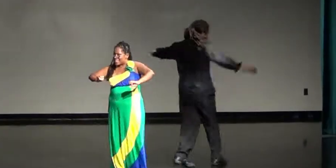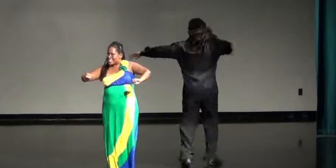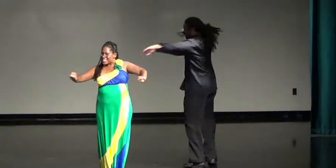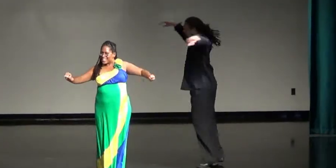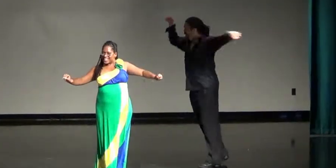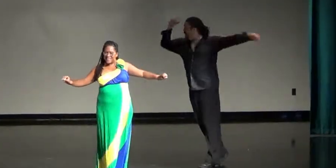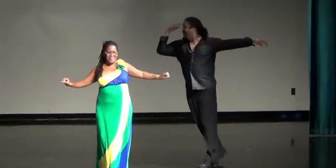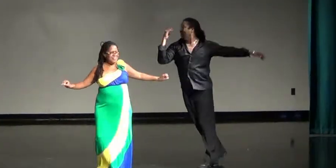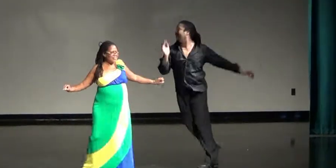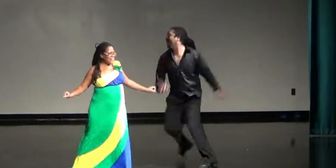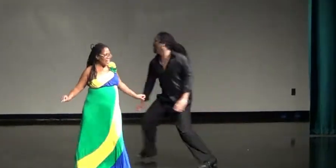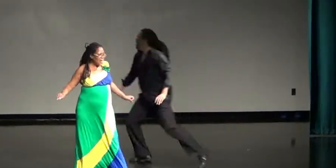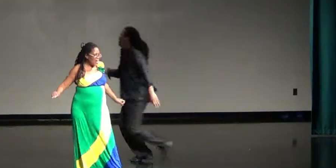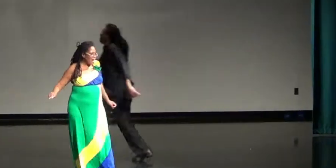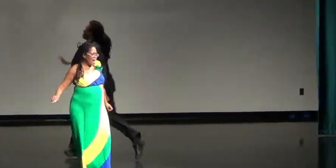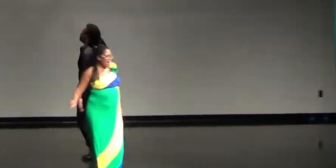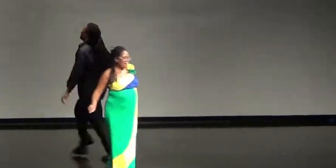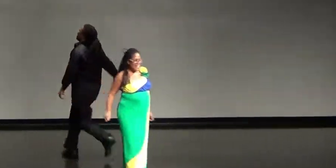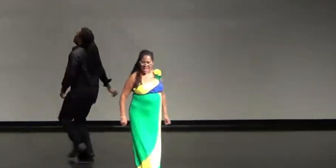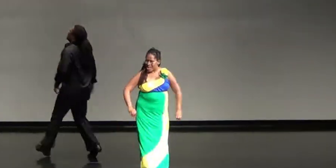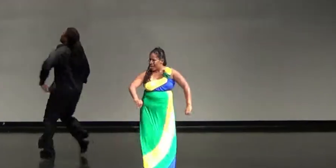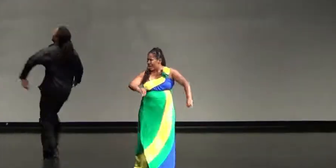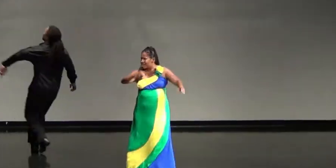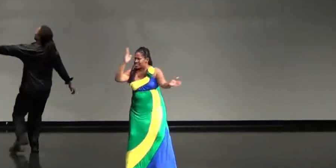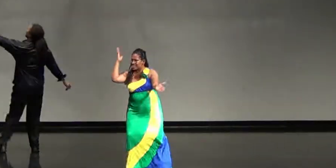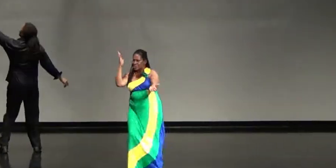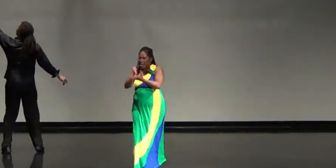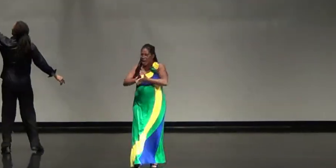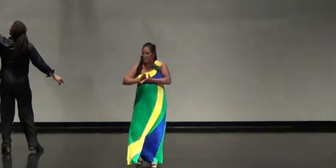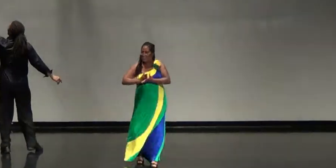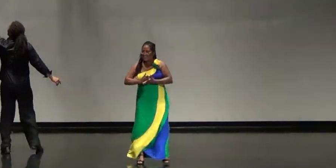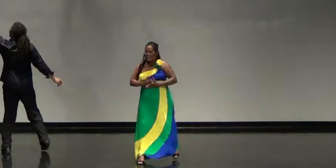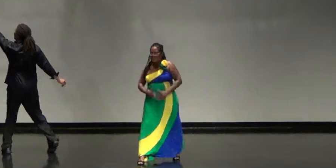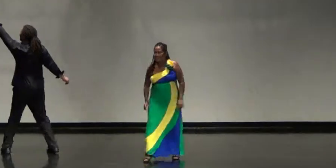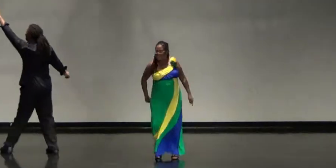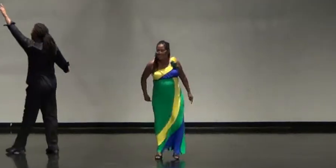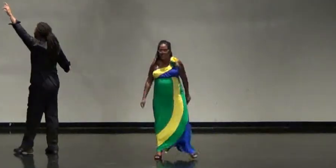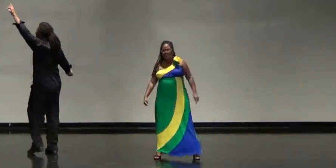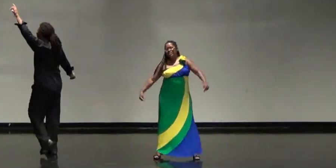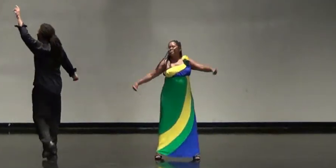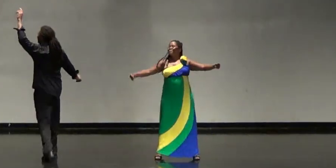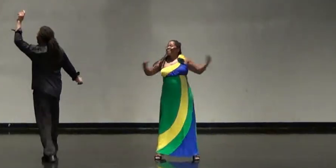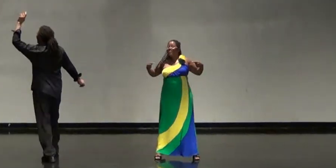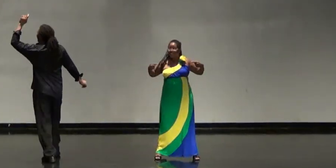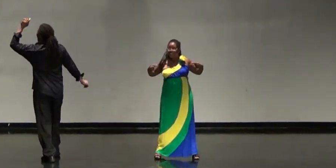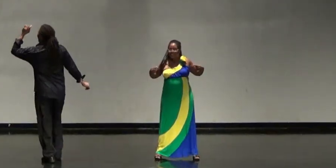Nothing's gonna stop Me